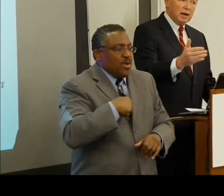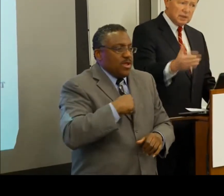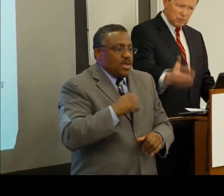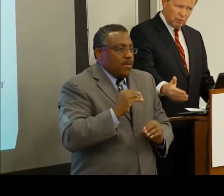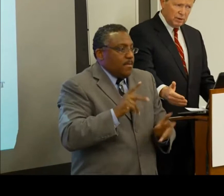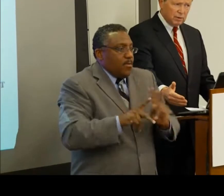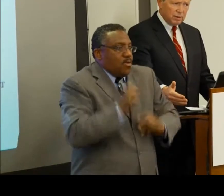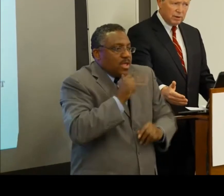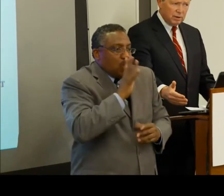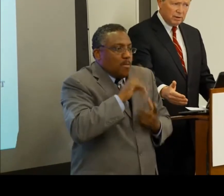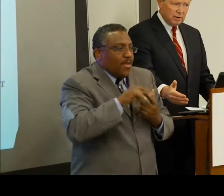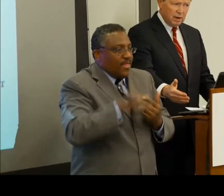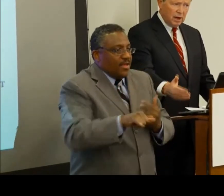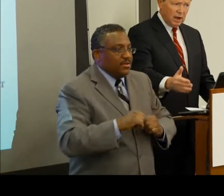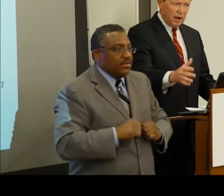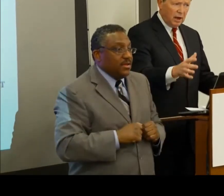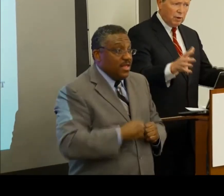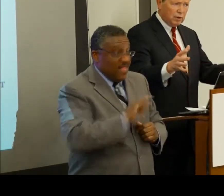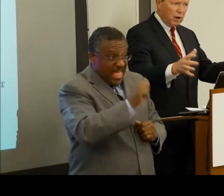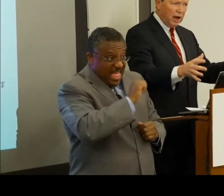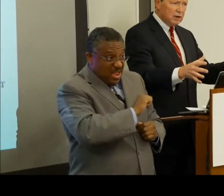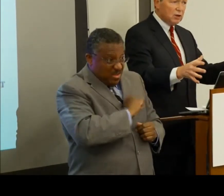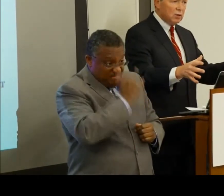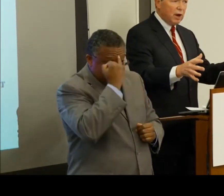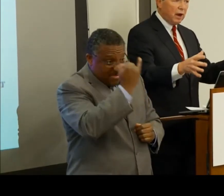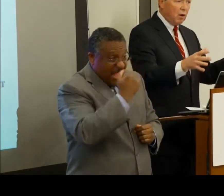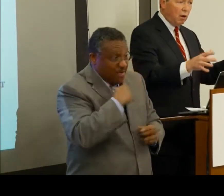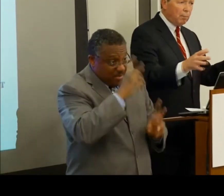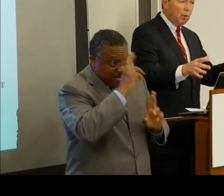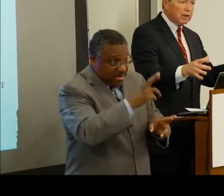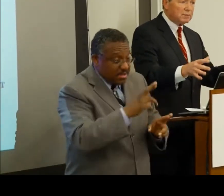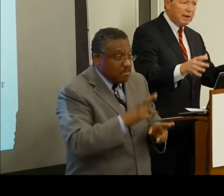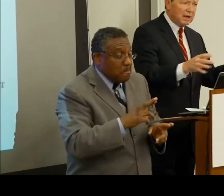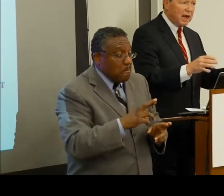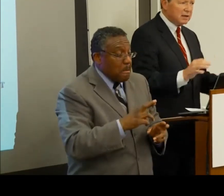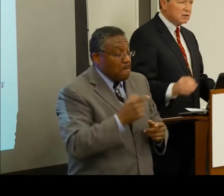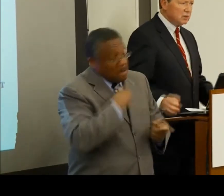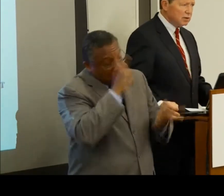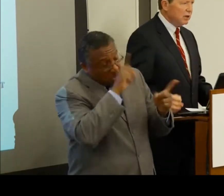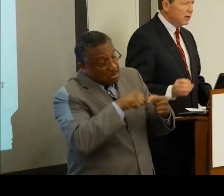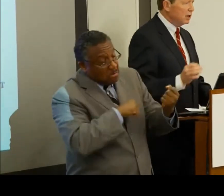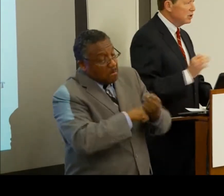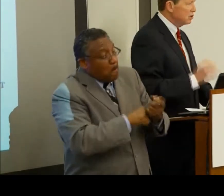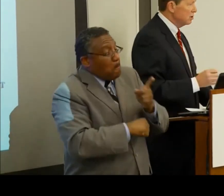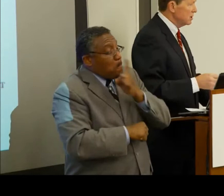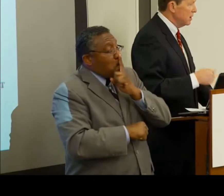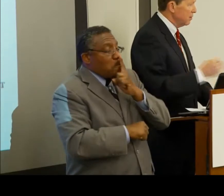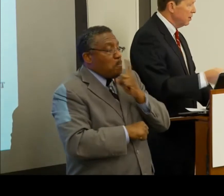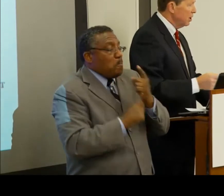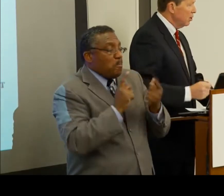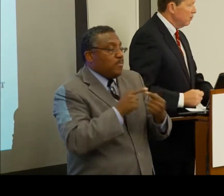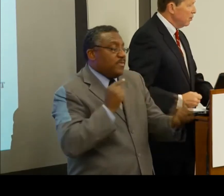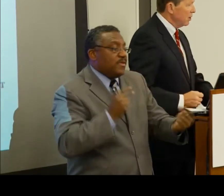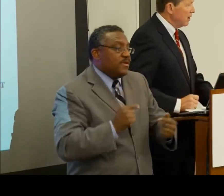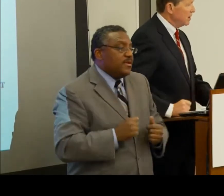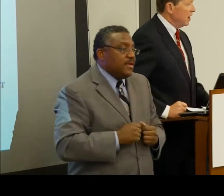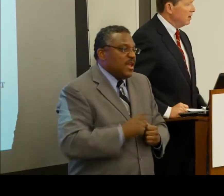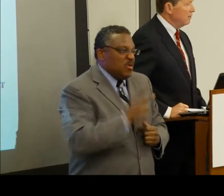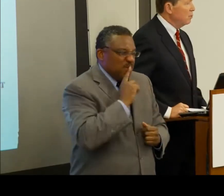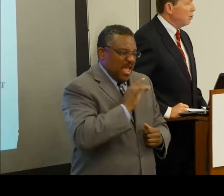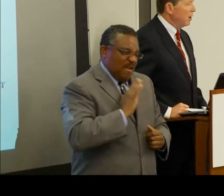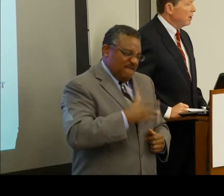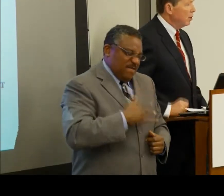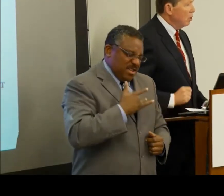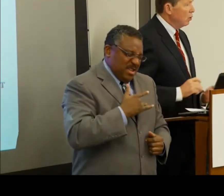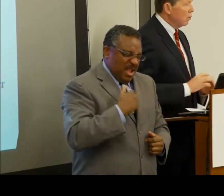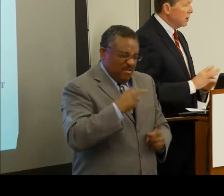I disagree with it, and we tried to, at all points, make certain the concerns that were fueling that